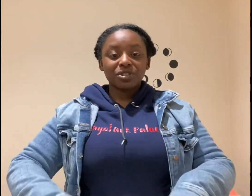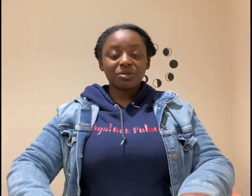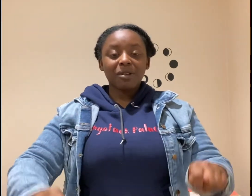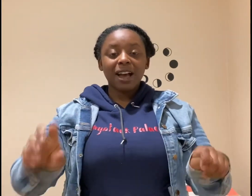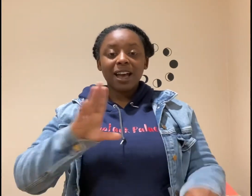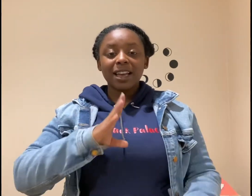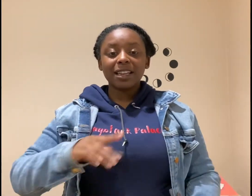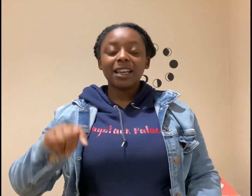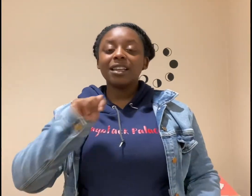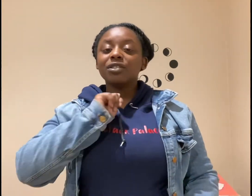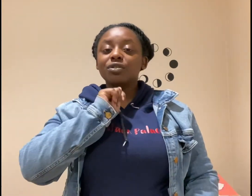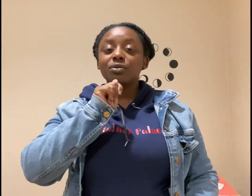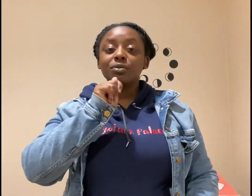tried and true.